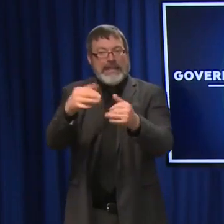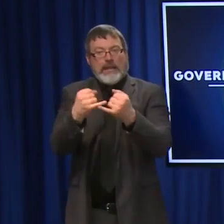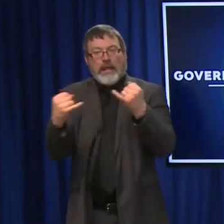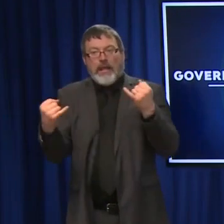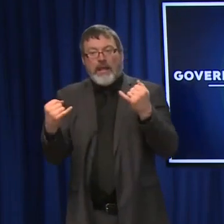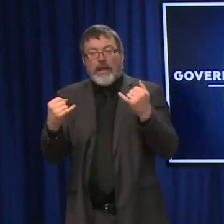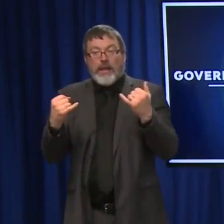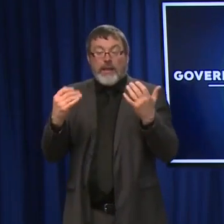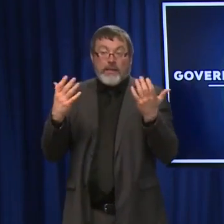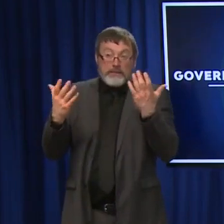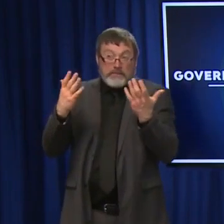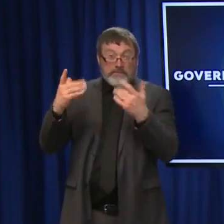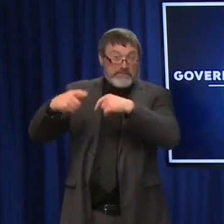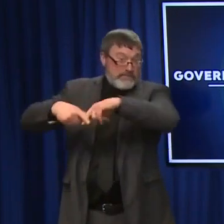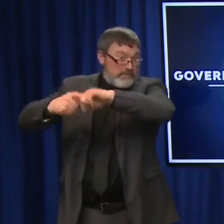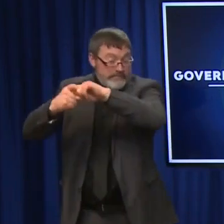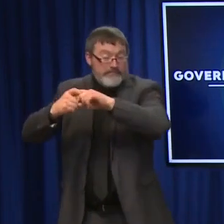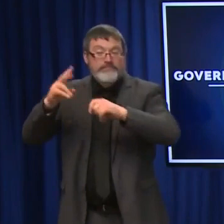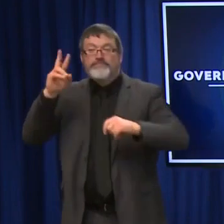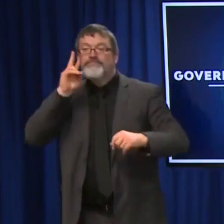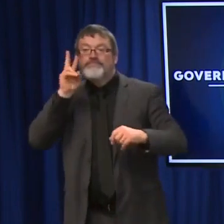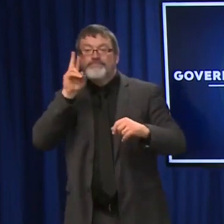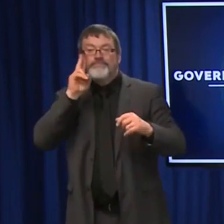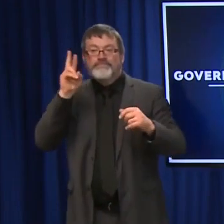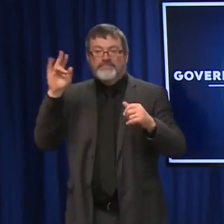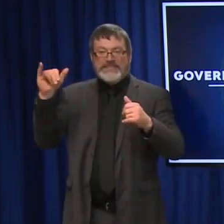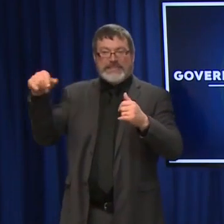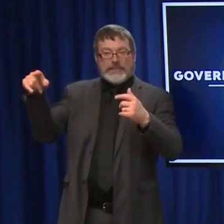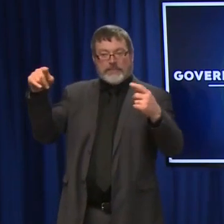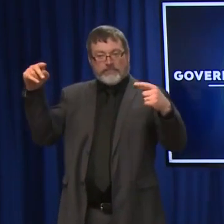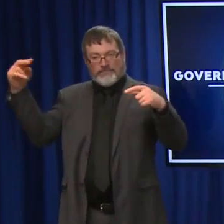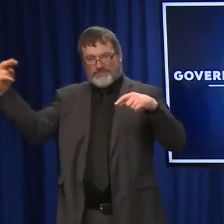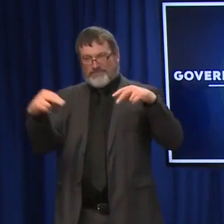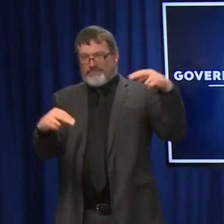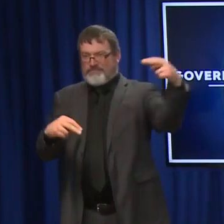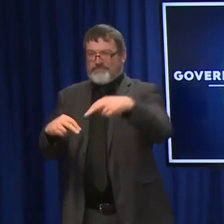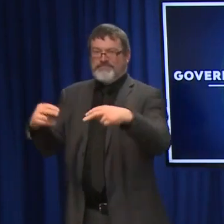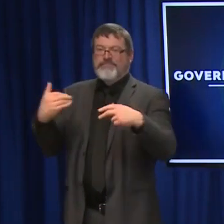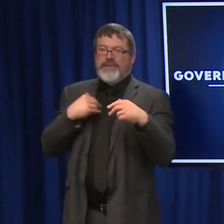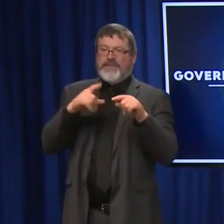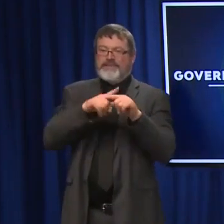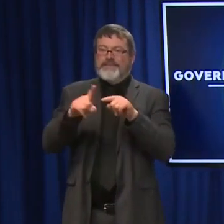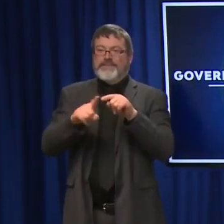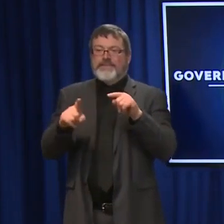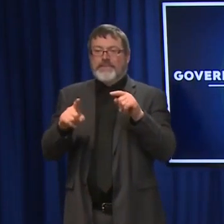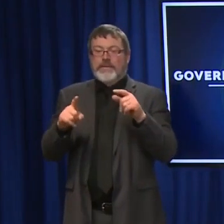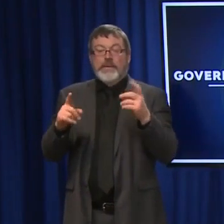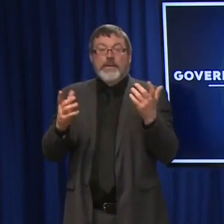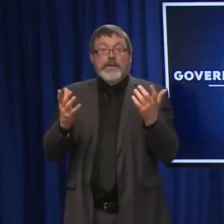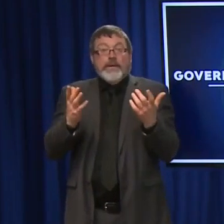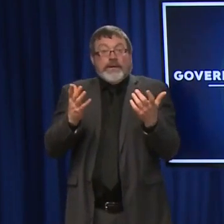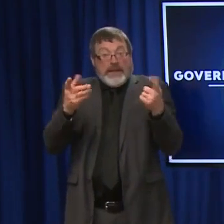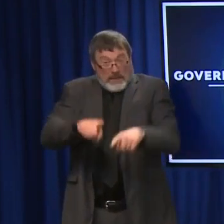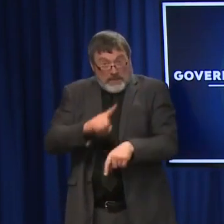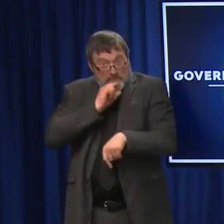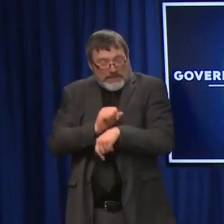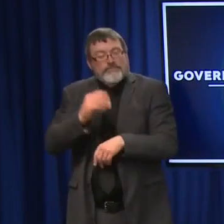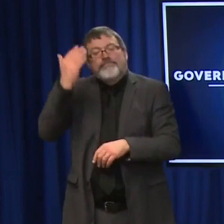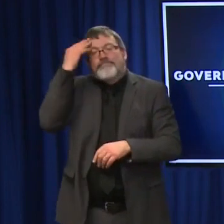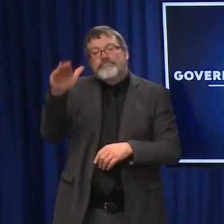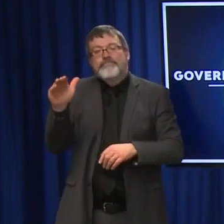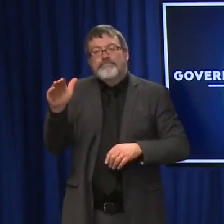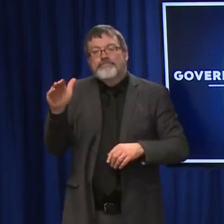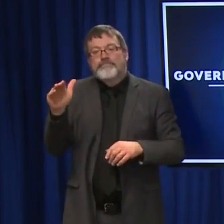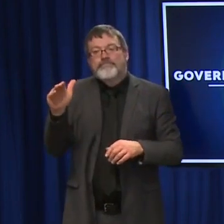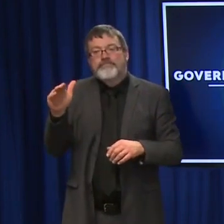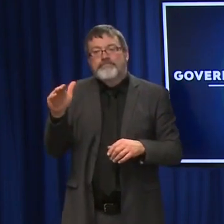everybody time for them to hear the arguments on both sides. I can't say that with any assurity, but hopefully they'll do that. I know a lot of businesses